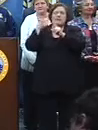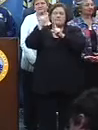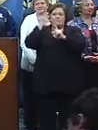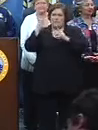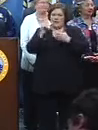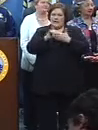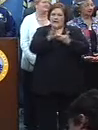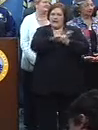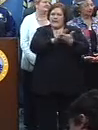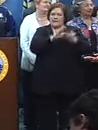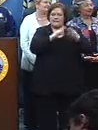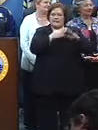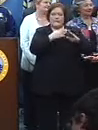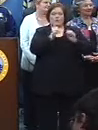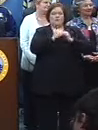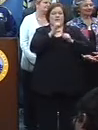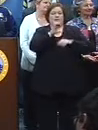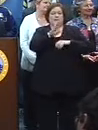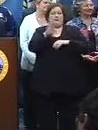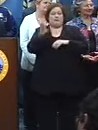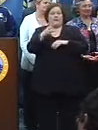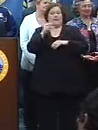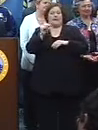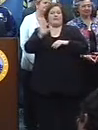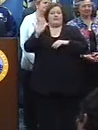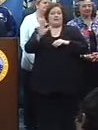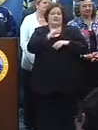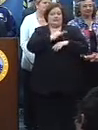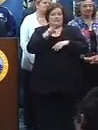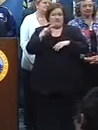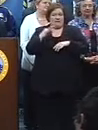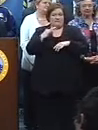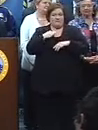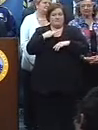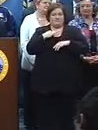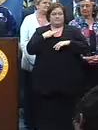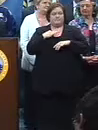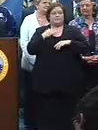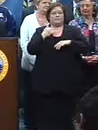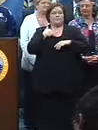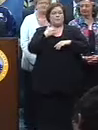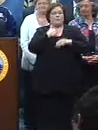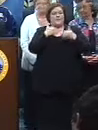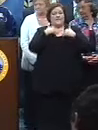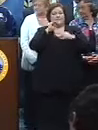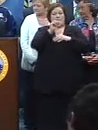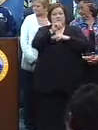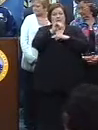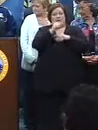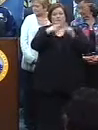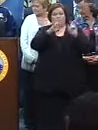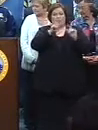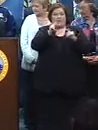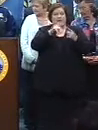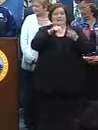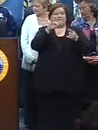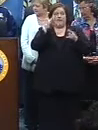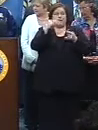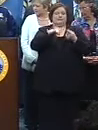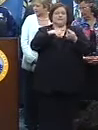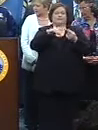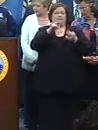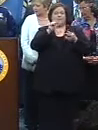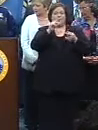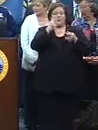important. Along with the CVB and their great staff on media, we hosted media from the U.K., from France, Austria,